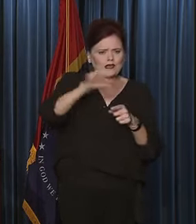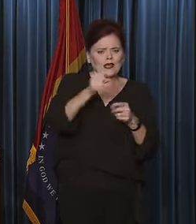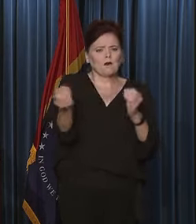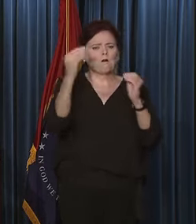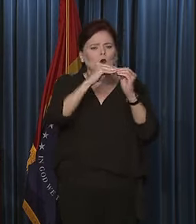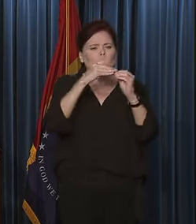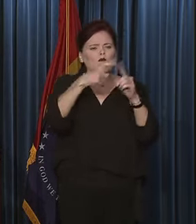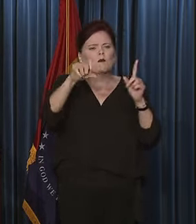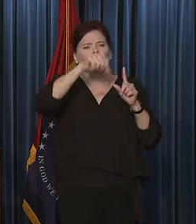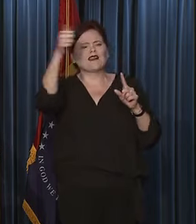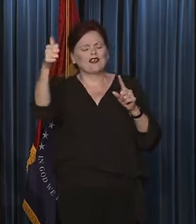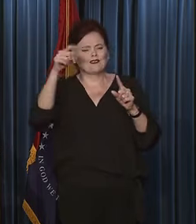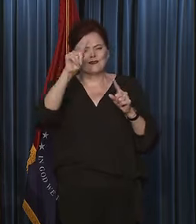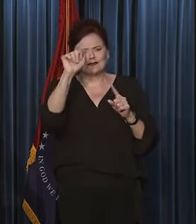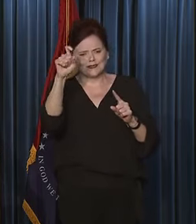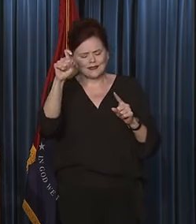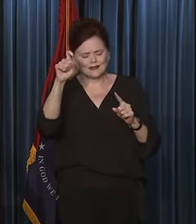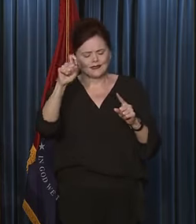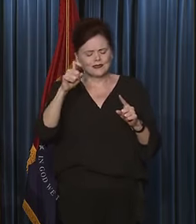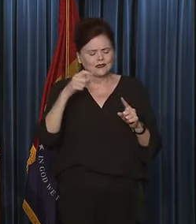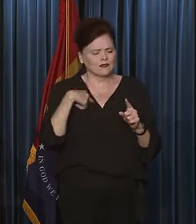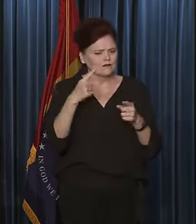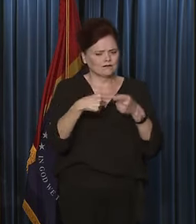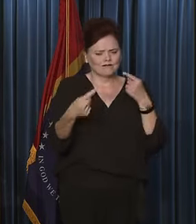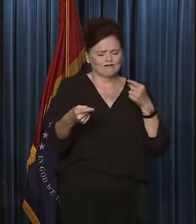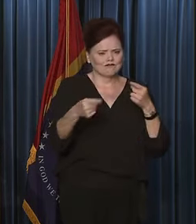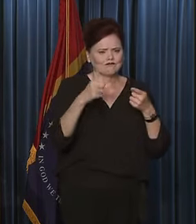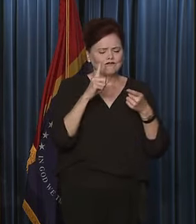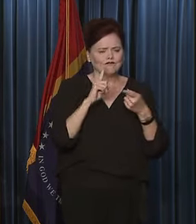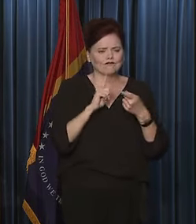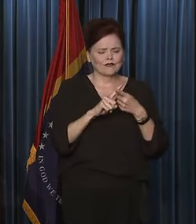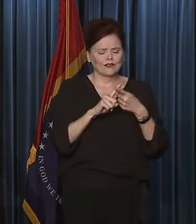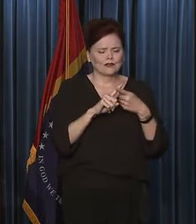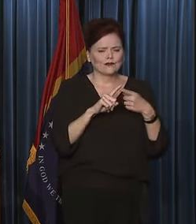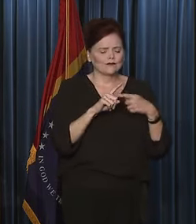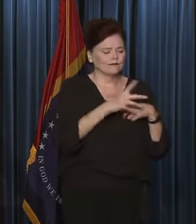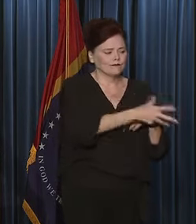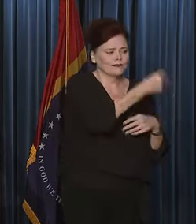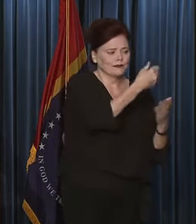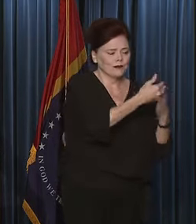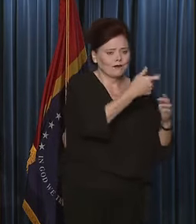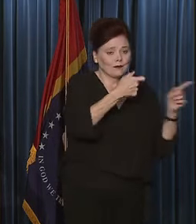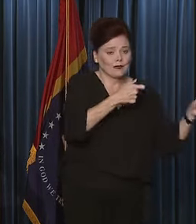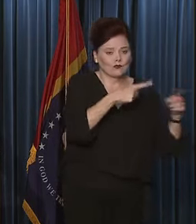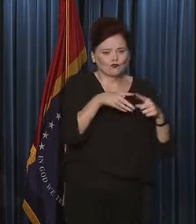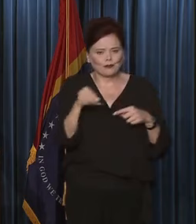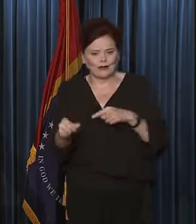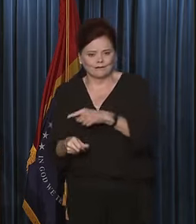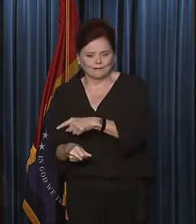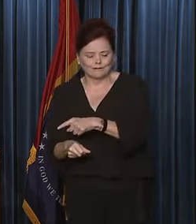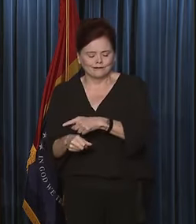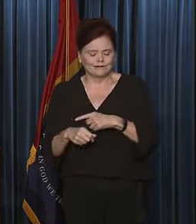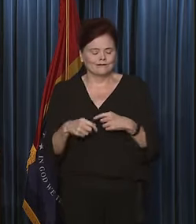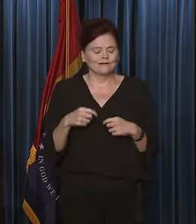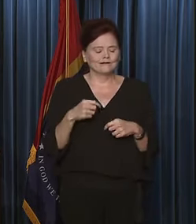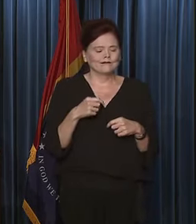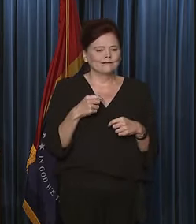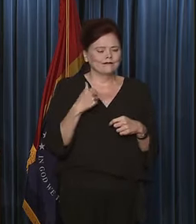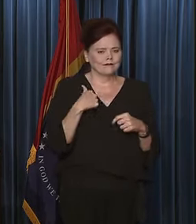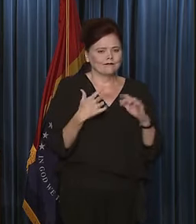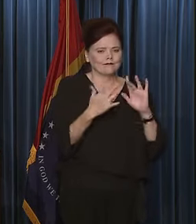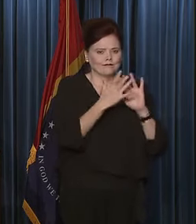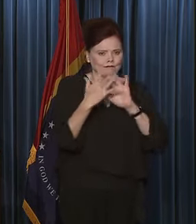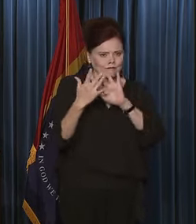from you there. I'm opposed to robbing from Peter to pay Paul. I've been in contact